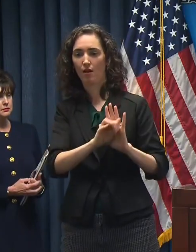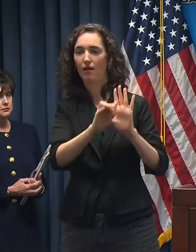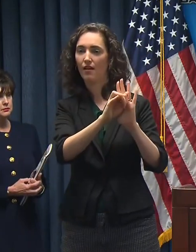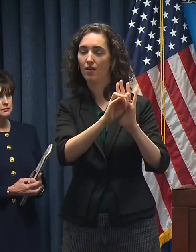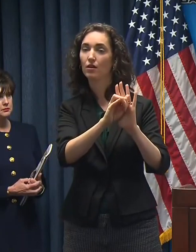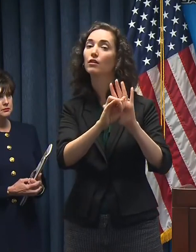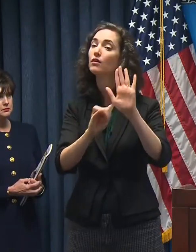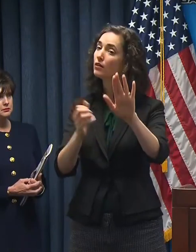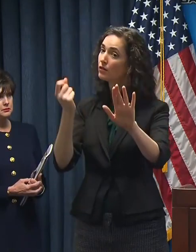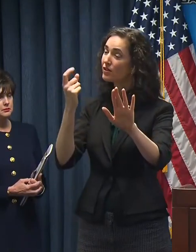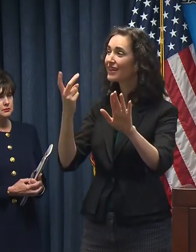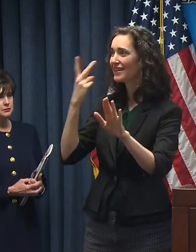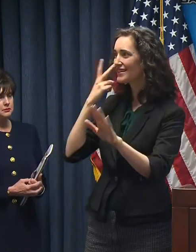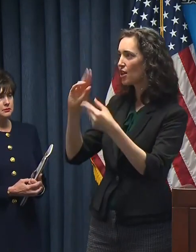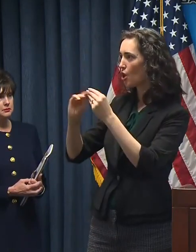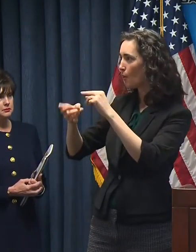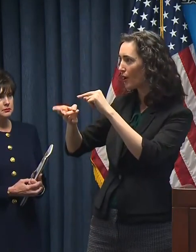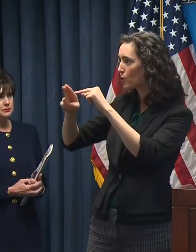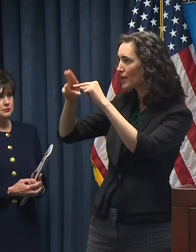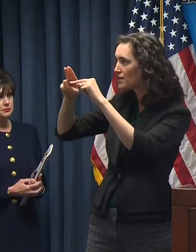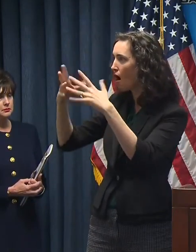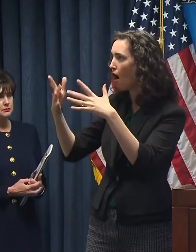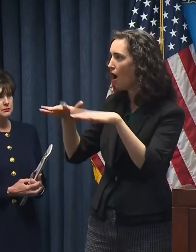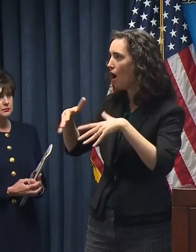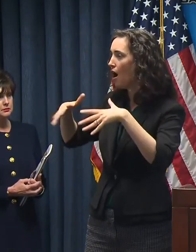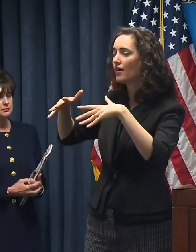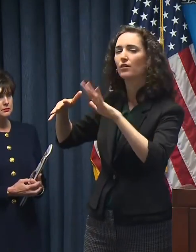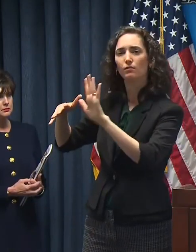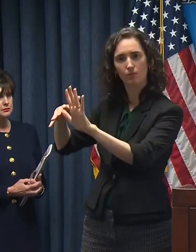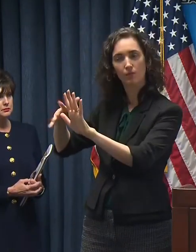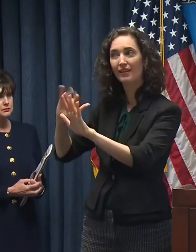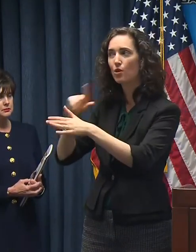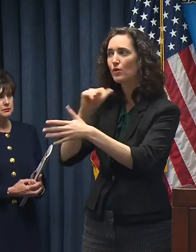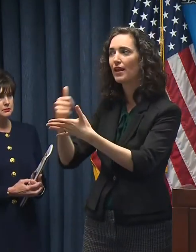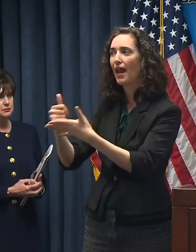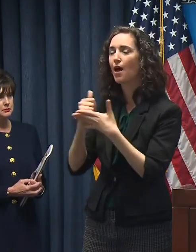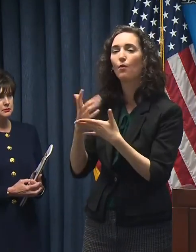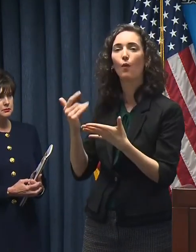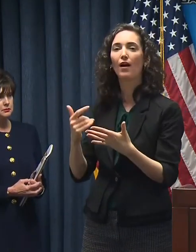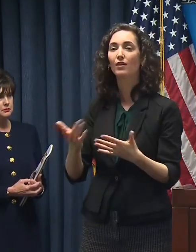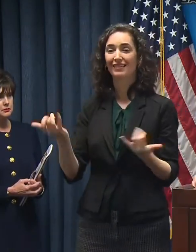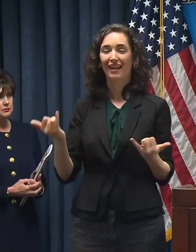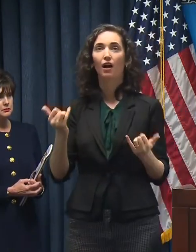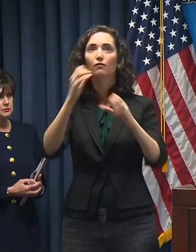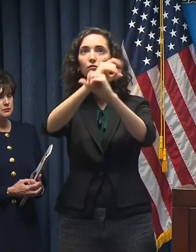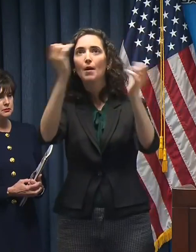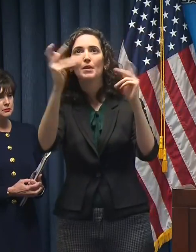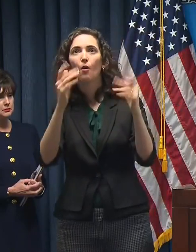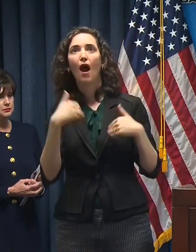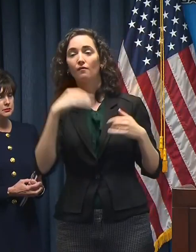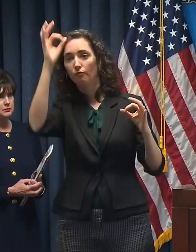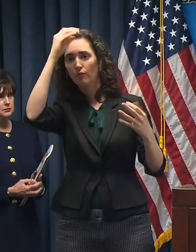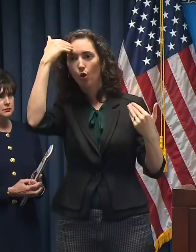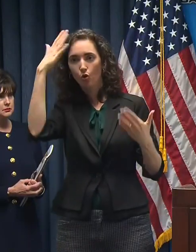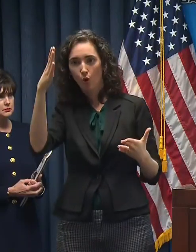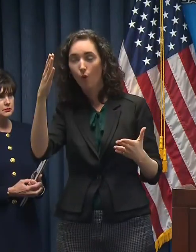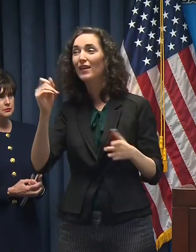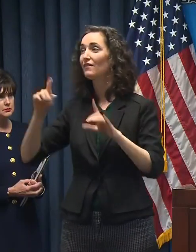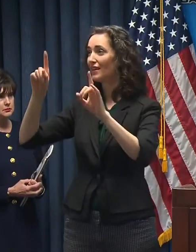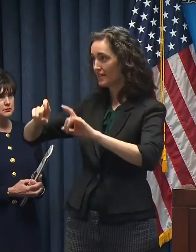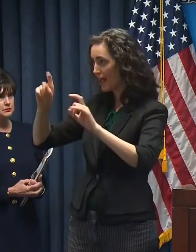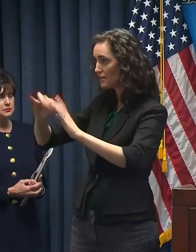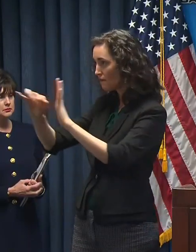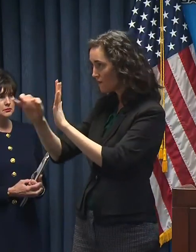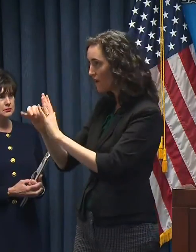cases rise, but it's actually helpful because it gives us a better idea of what we're dealing with. And we're not flying in the blind so